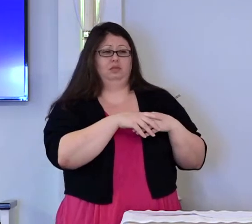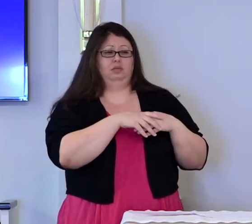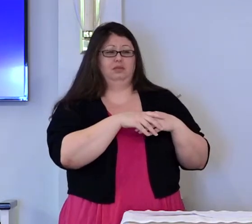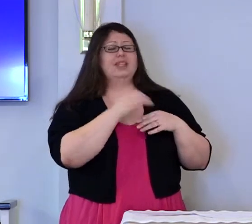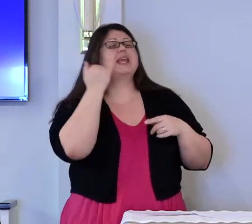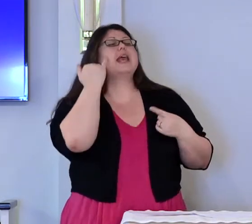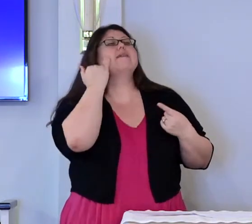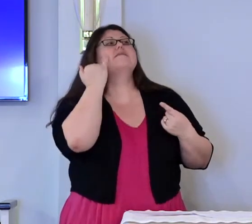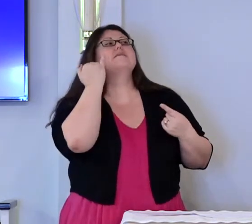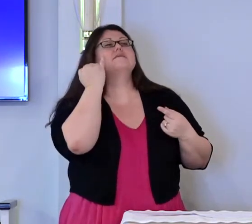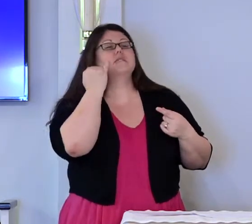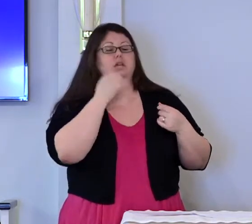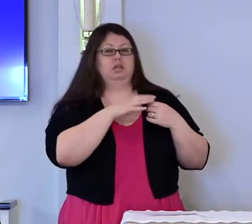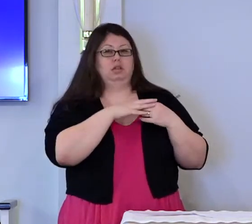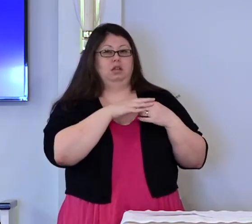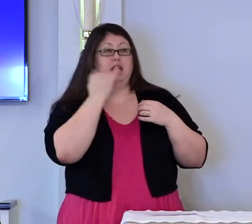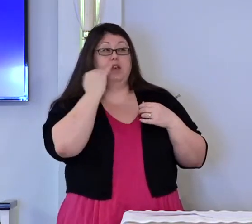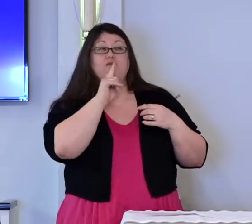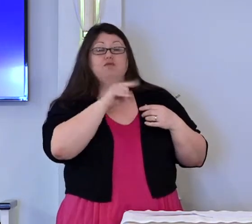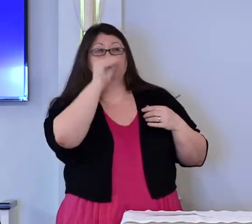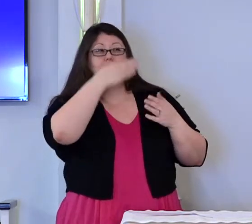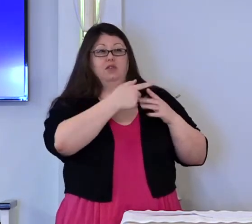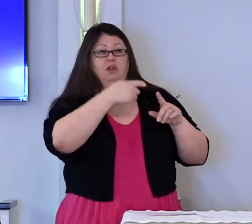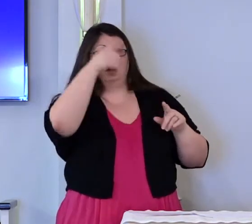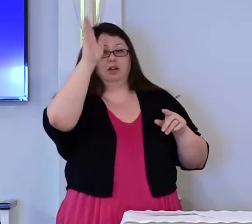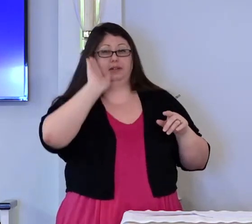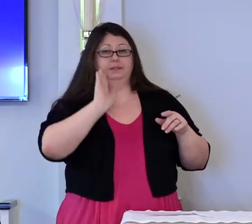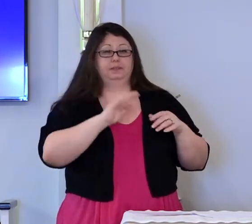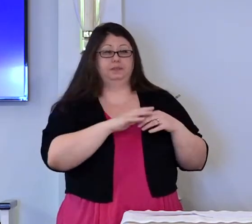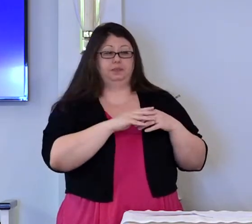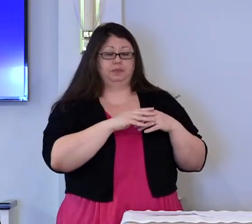if you are the son of God.